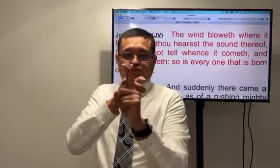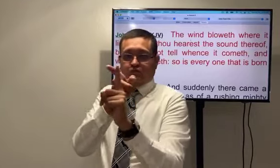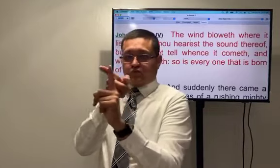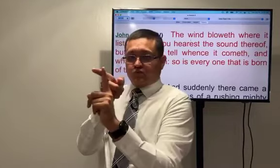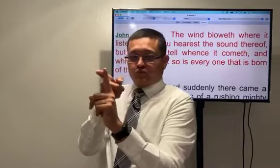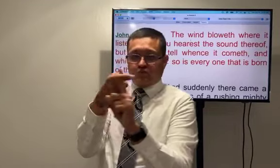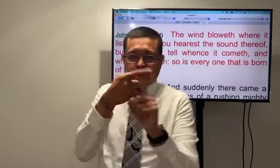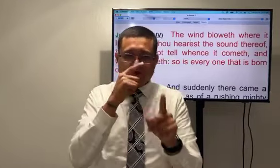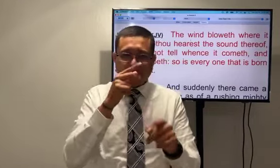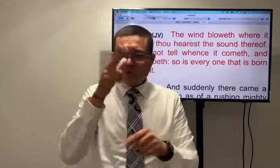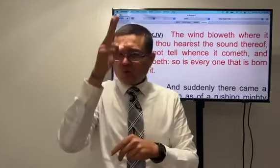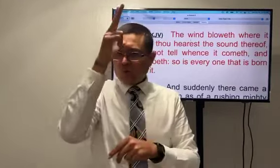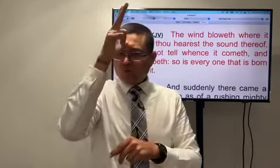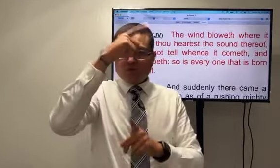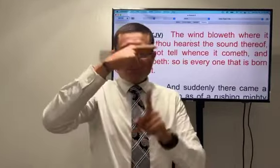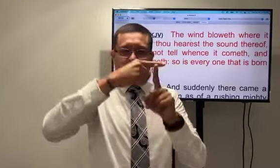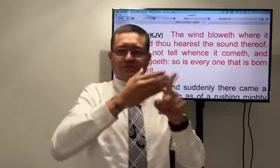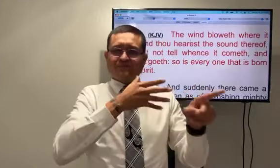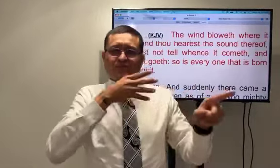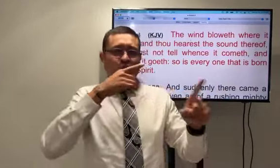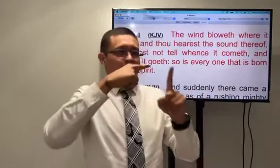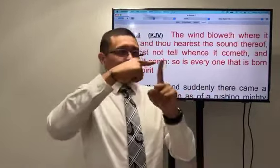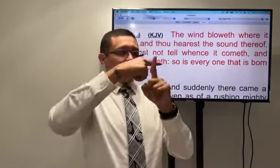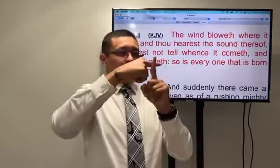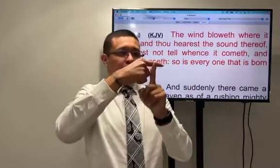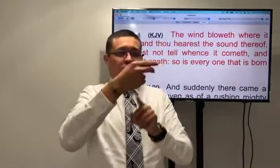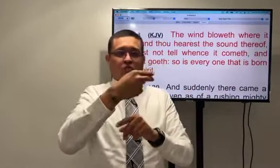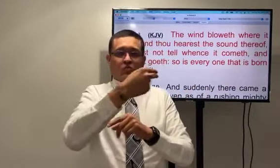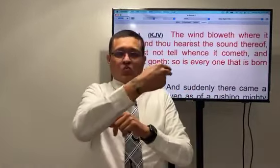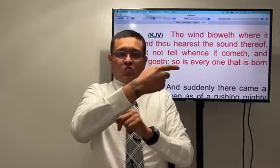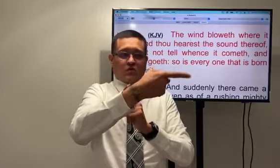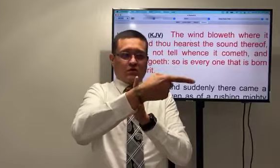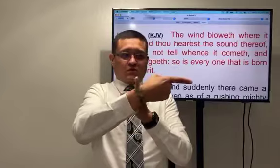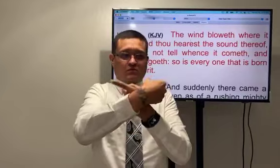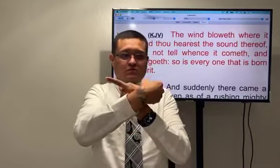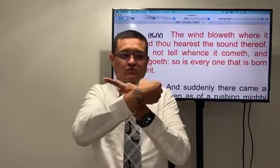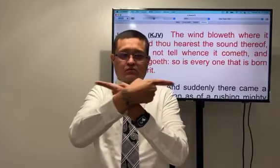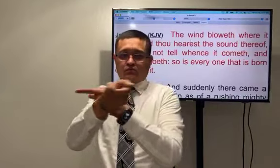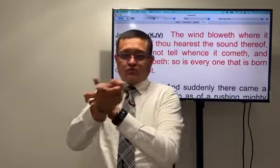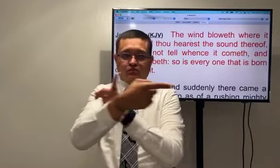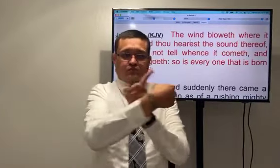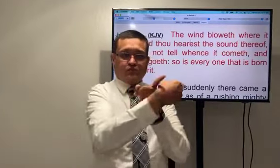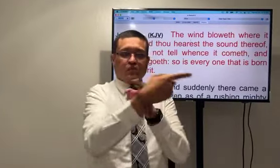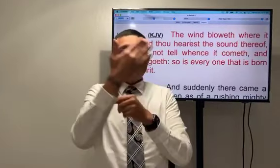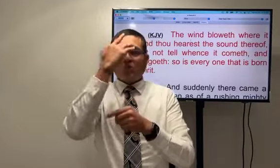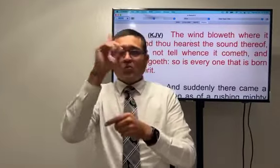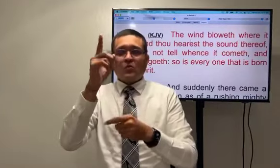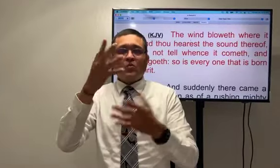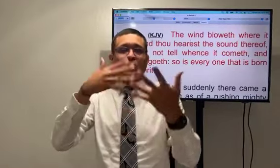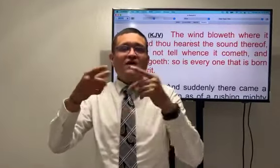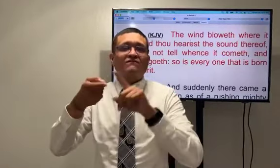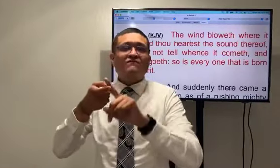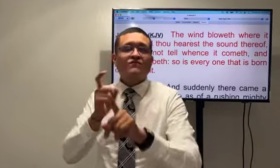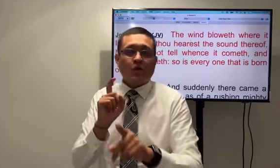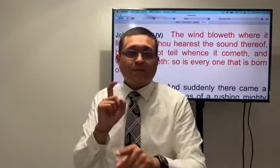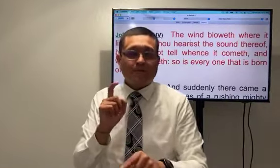or if you have a you know kind of one of those old farm windmills with the rooster on top it would kind of show